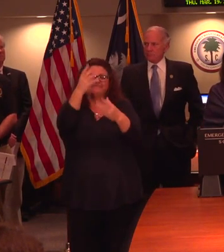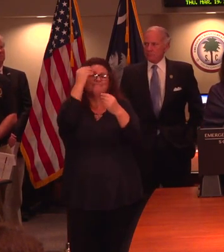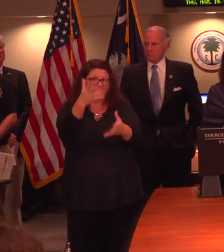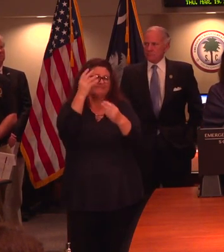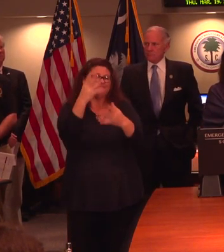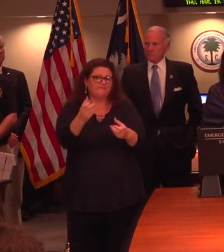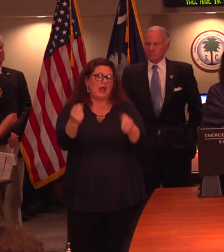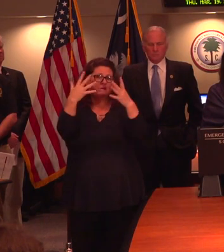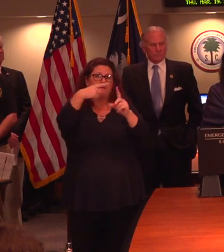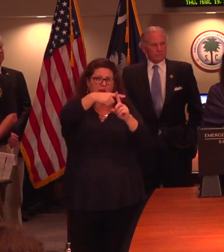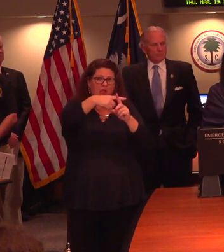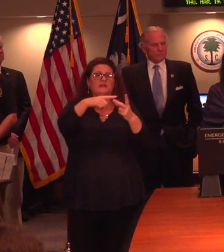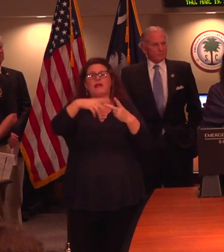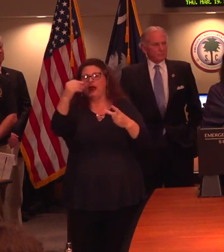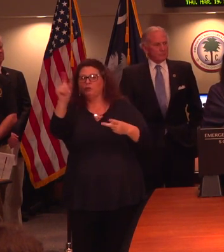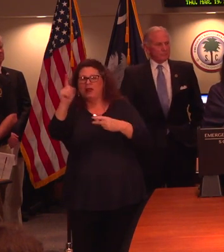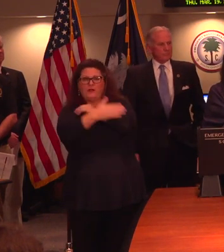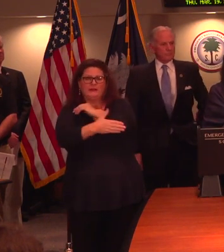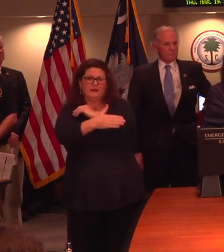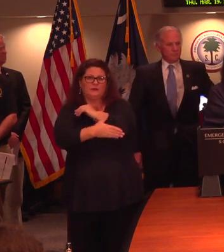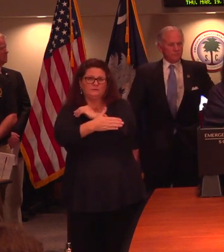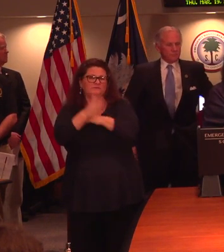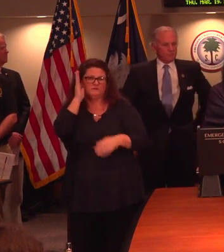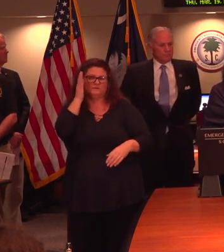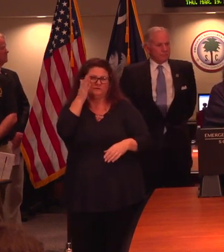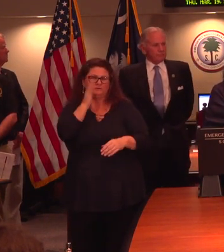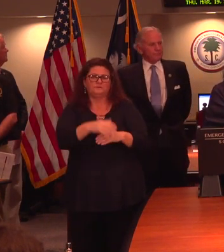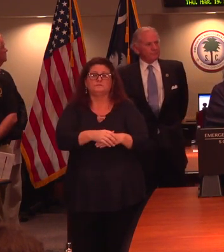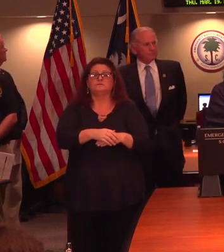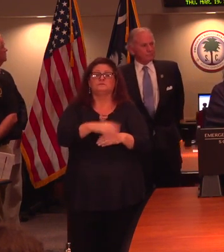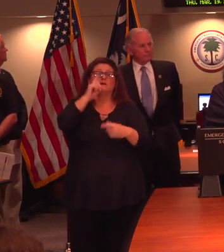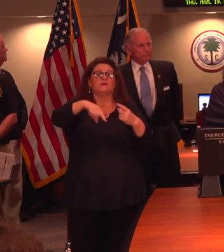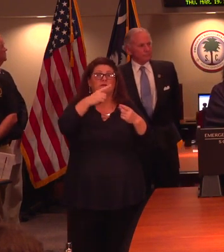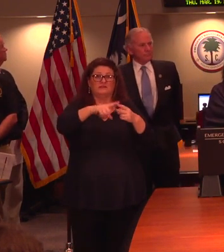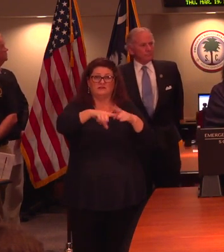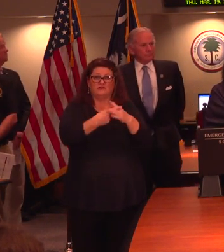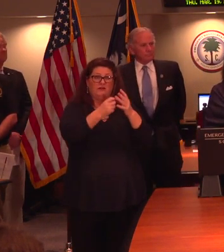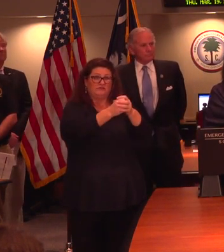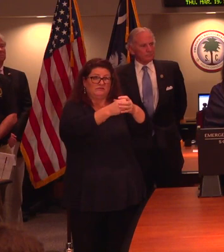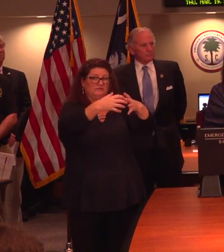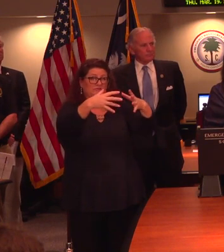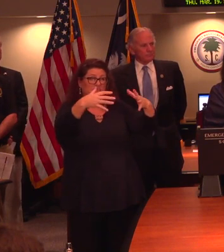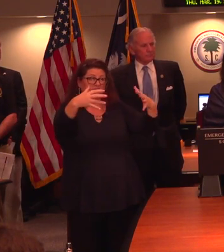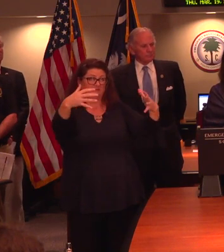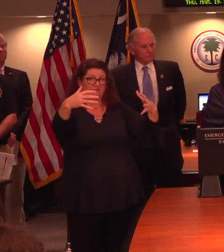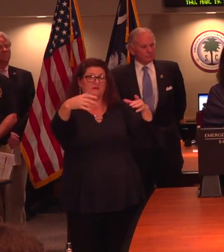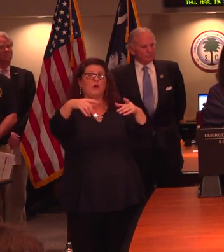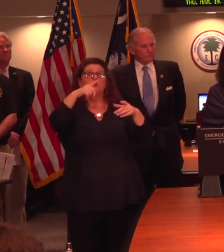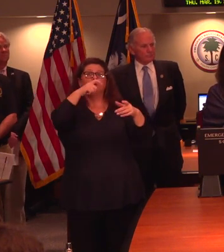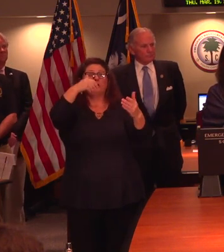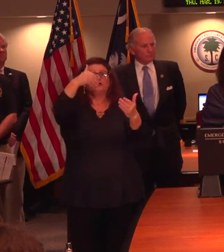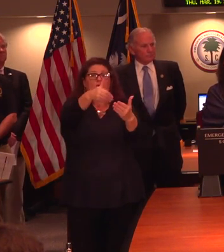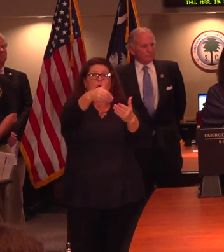and the county of residence. As cases increase, we will prioritize identifying the close contacts who are at